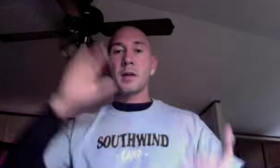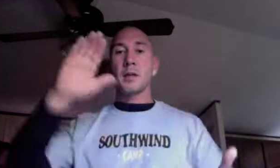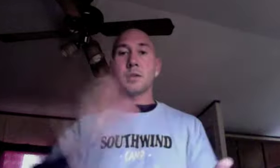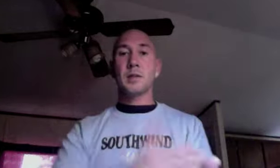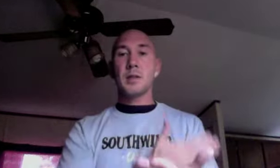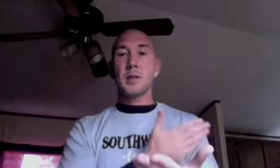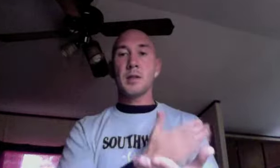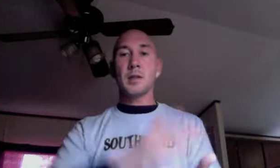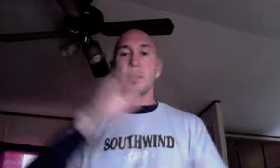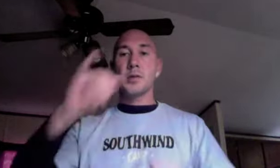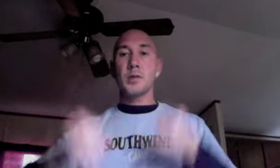Sing joy.